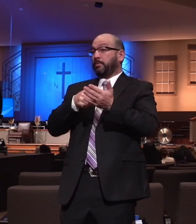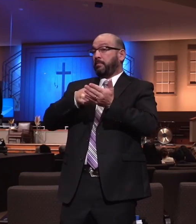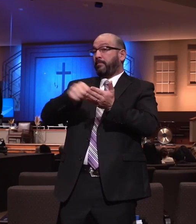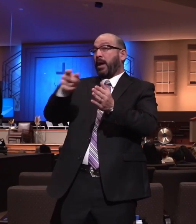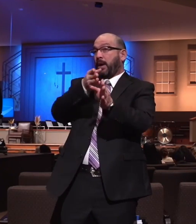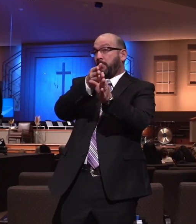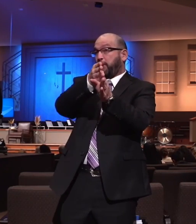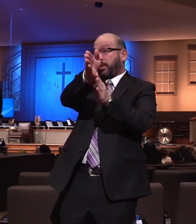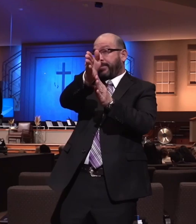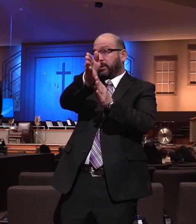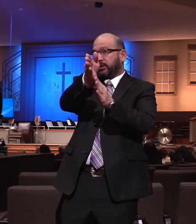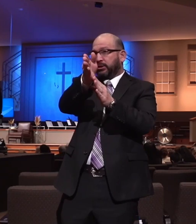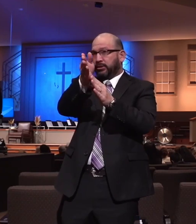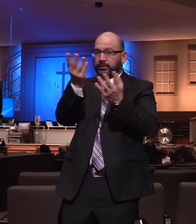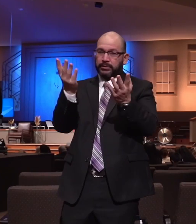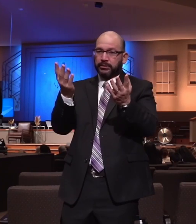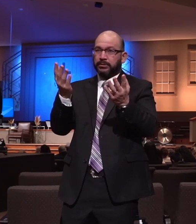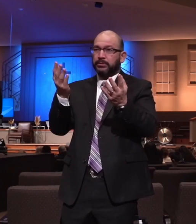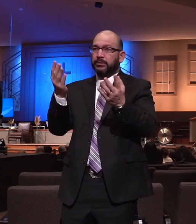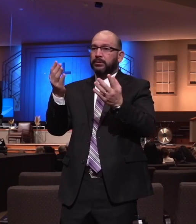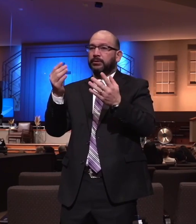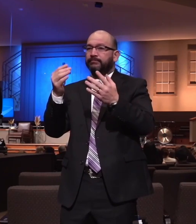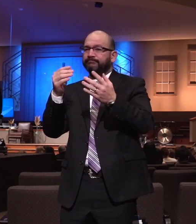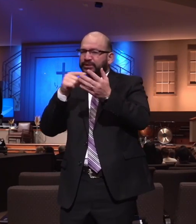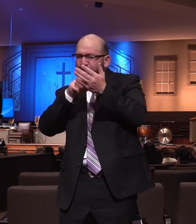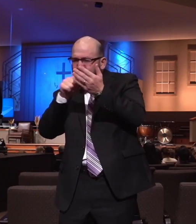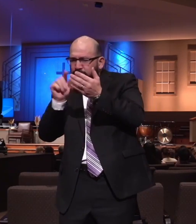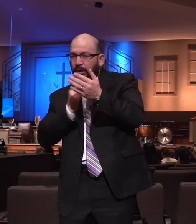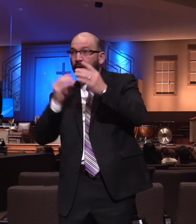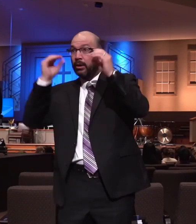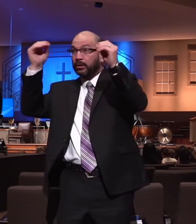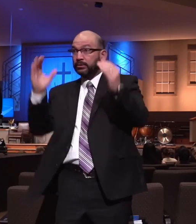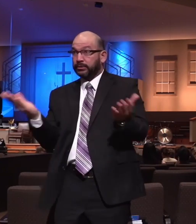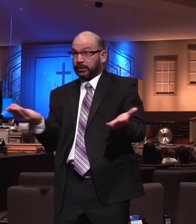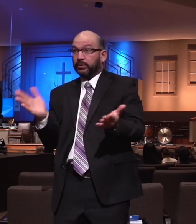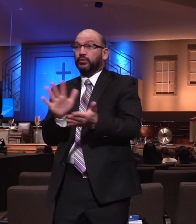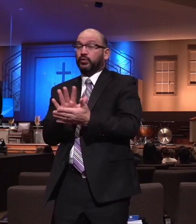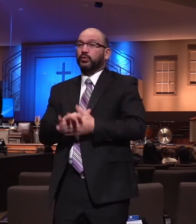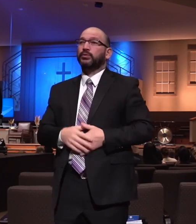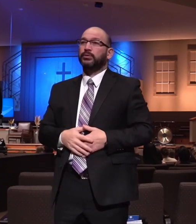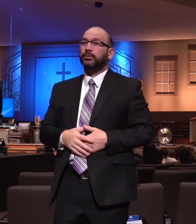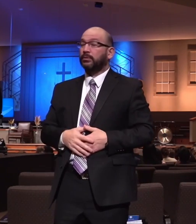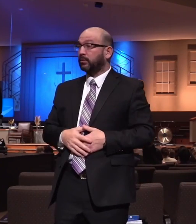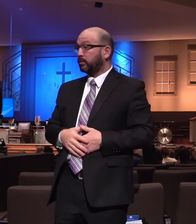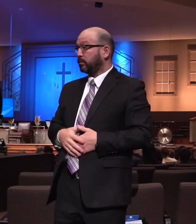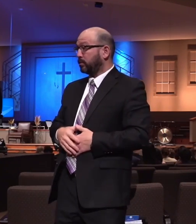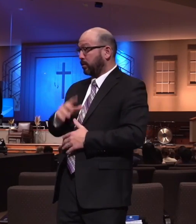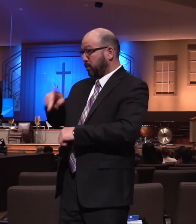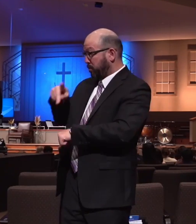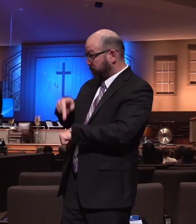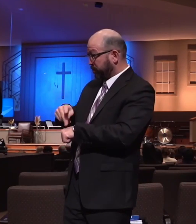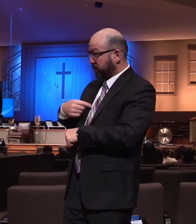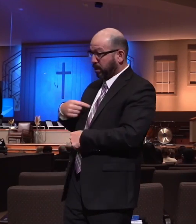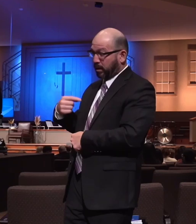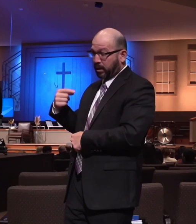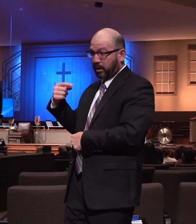to assess the teachers at Lancaster Baptist School. I received, Brother Ewing, I'm going to say about a 300-page notebook